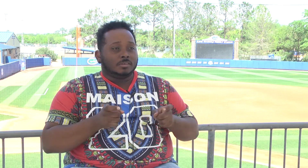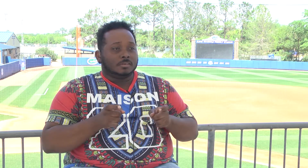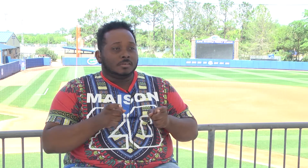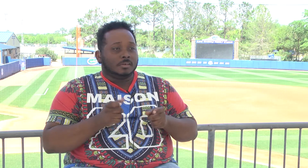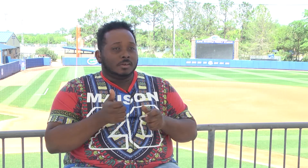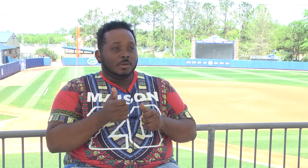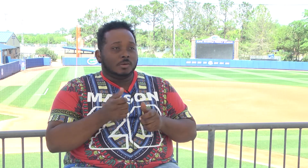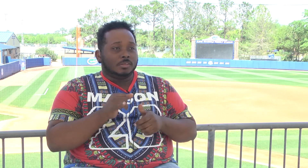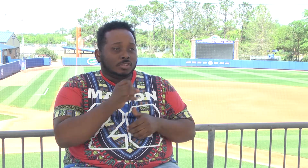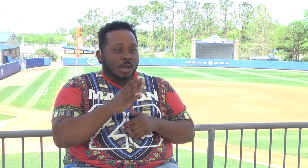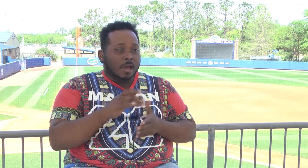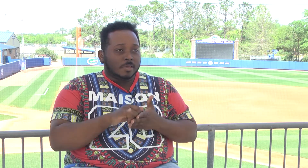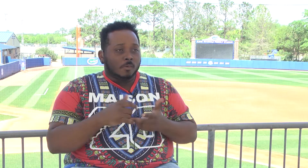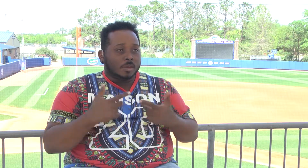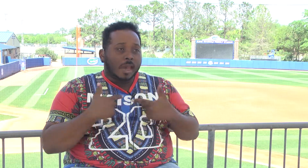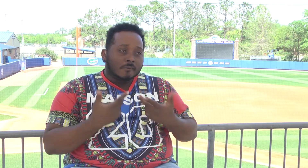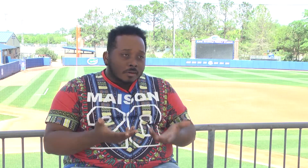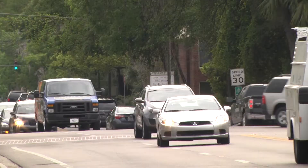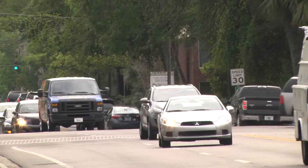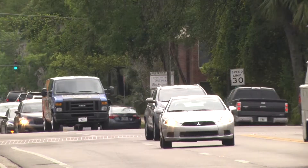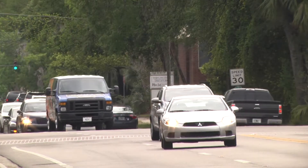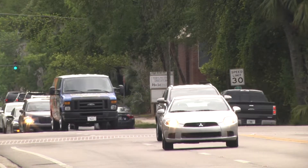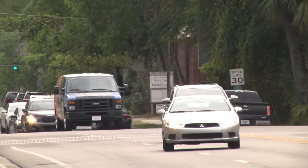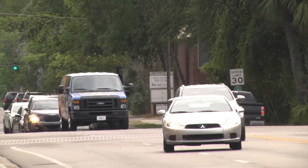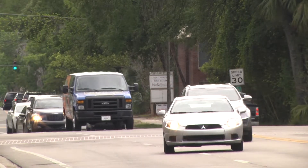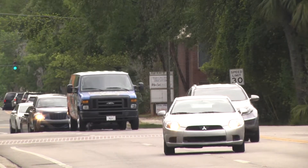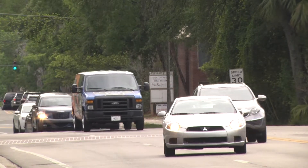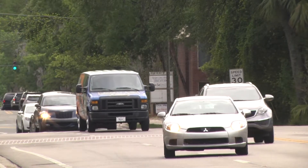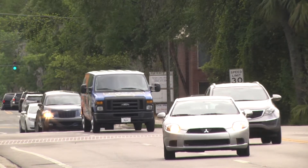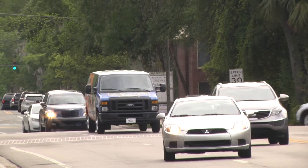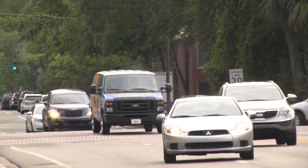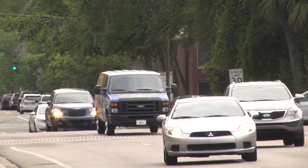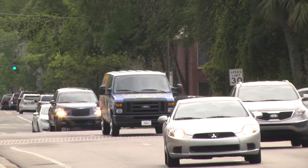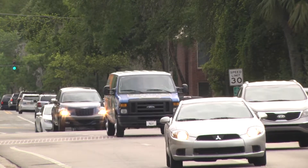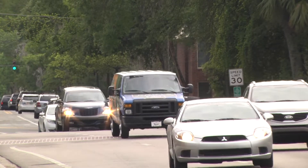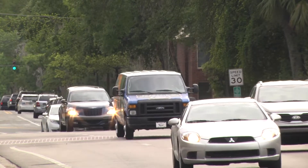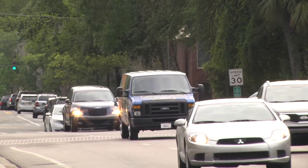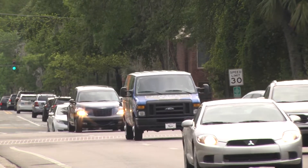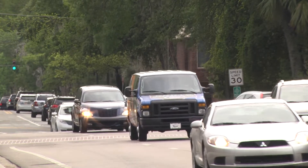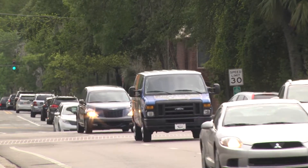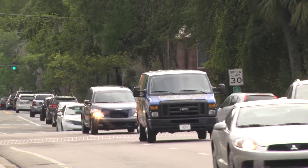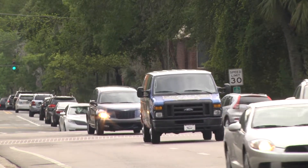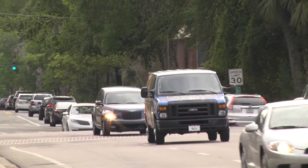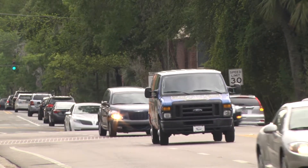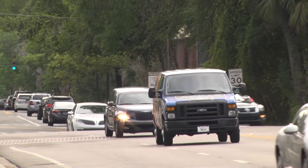you know, the job that we have. Job discrimination isn't the only way deaf individuals face autism.